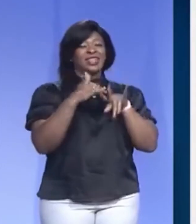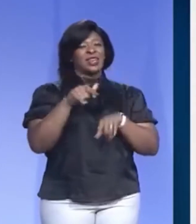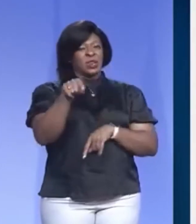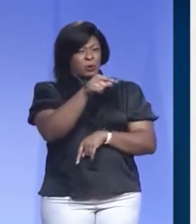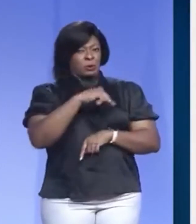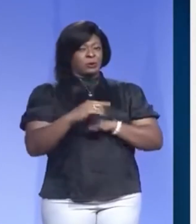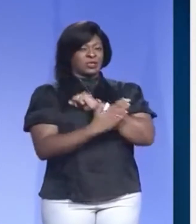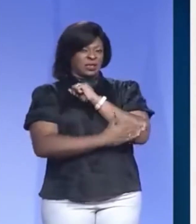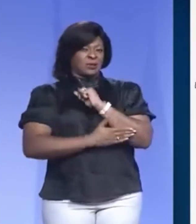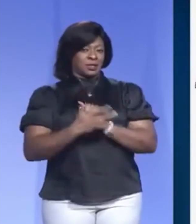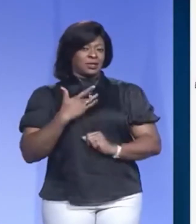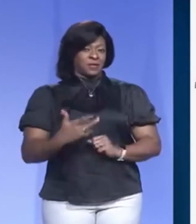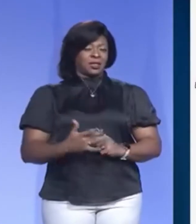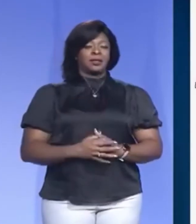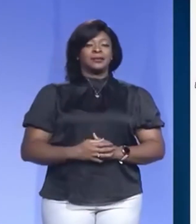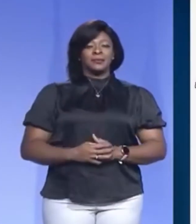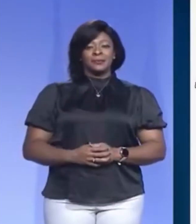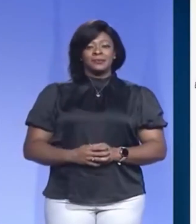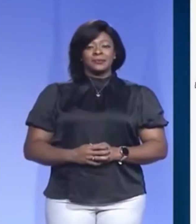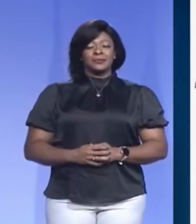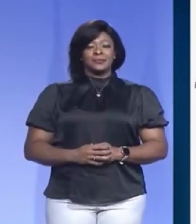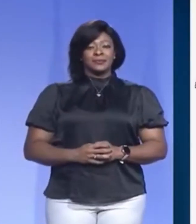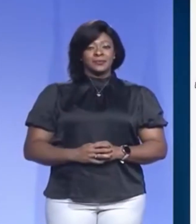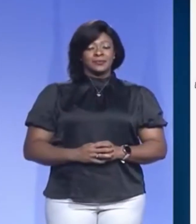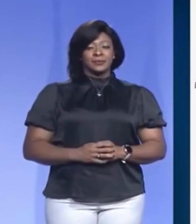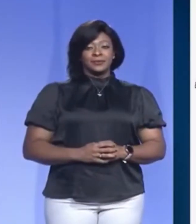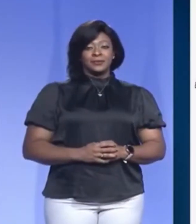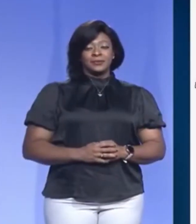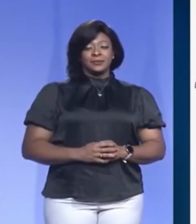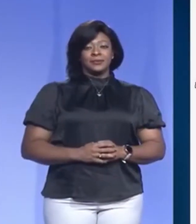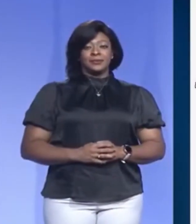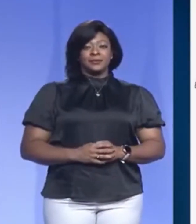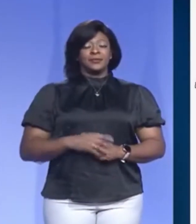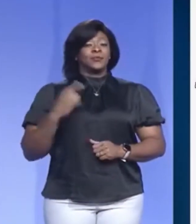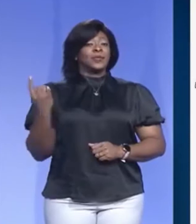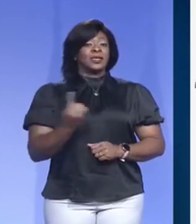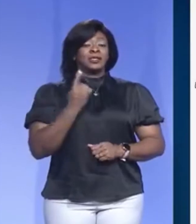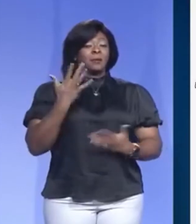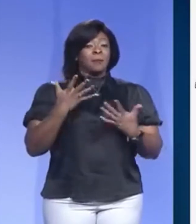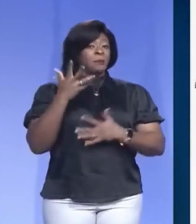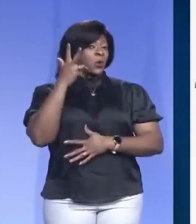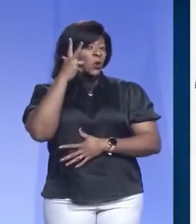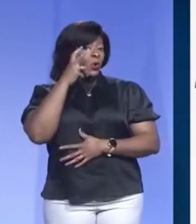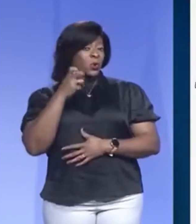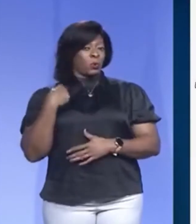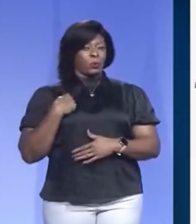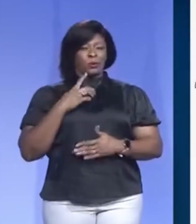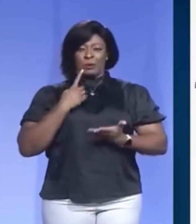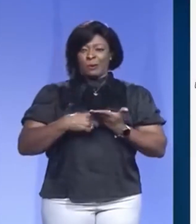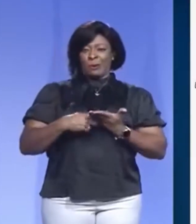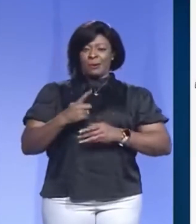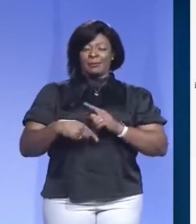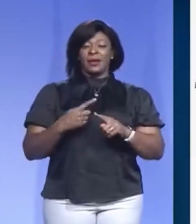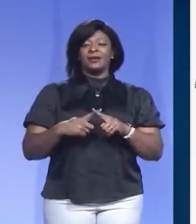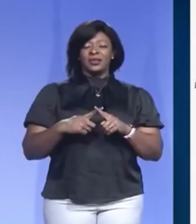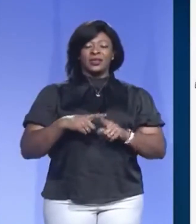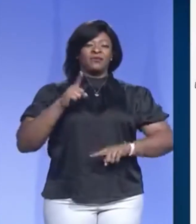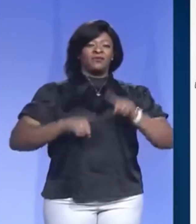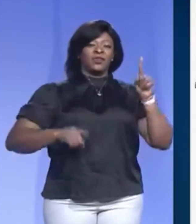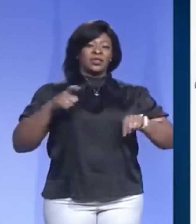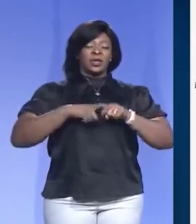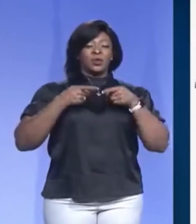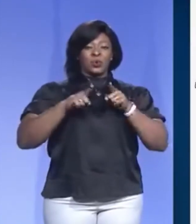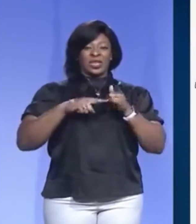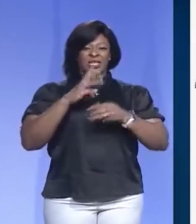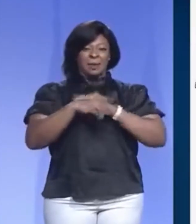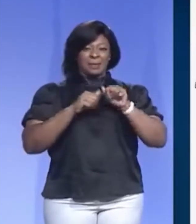next slide please now something that you may have heard us talk about various times during the